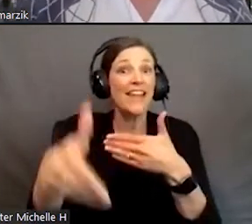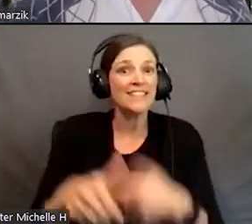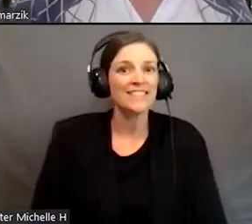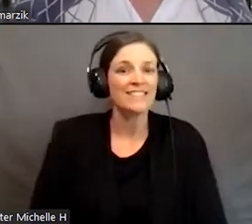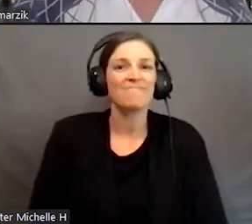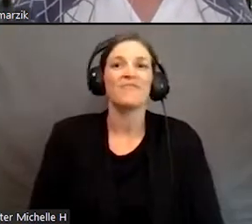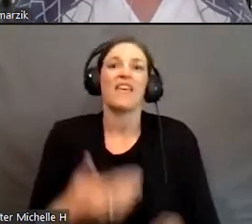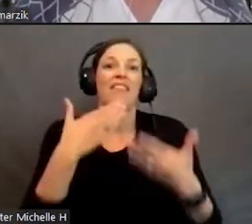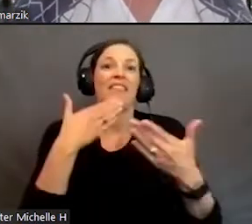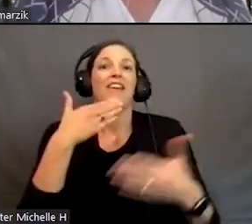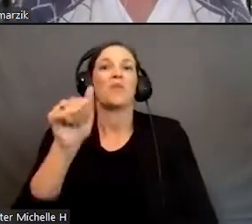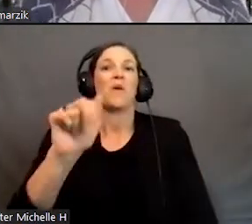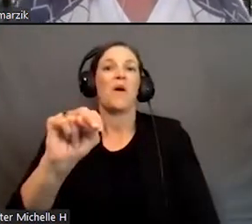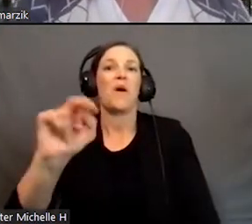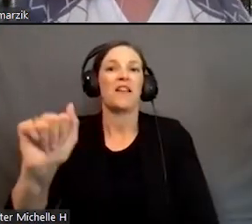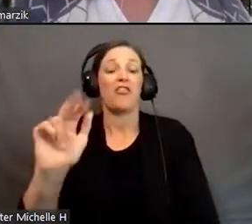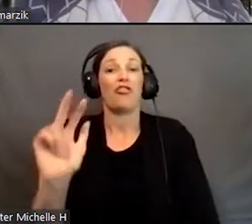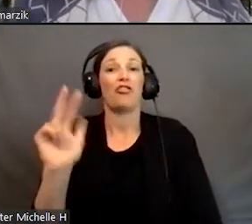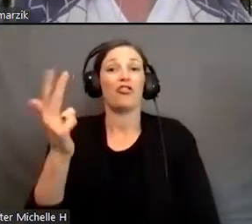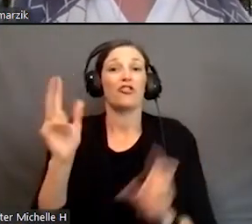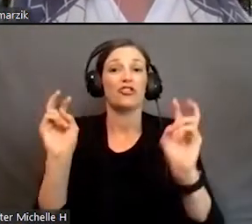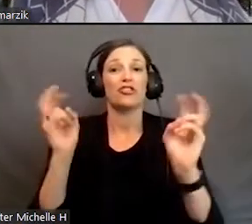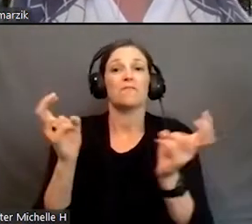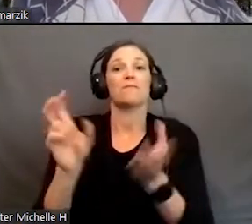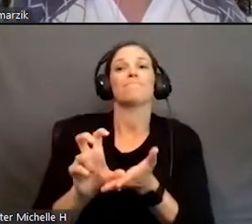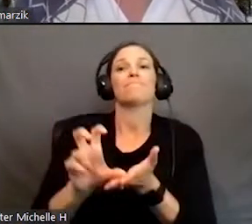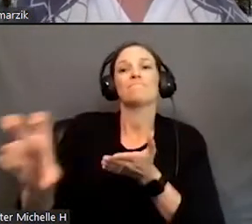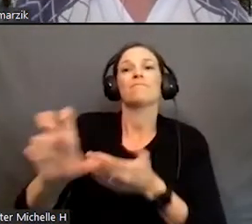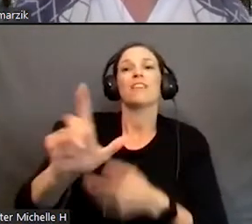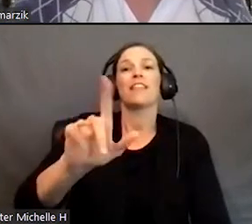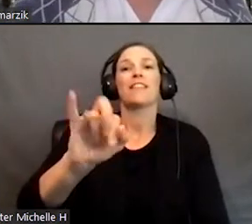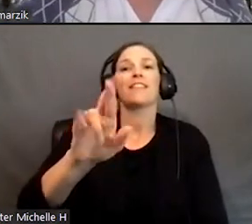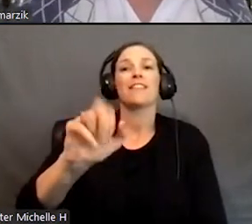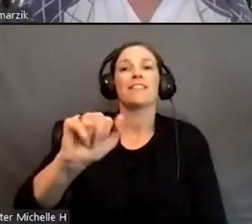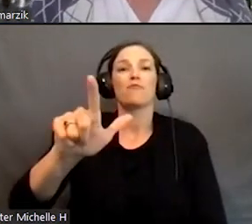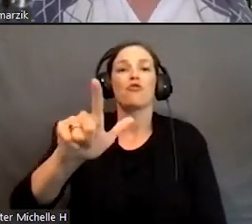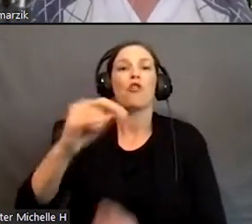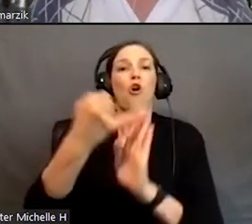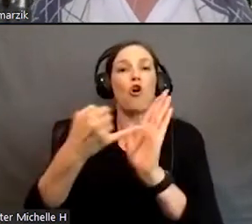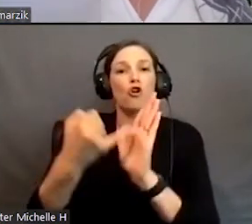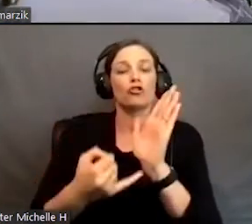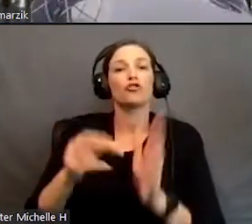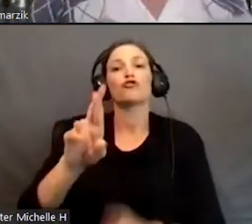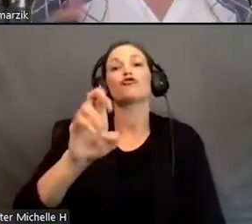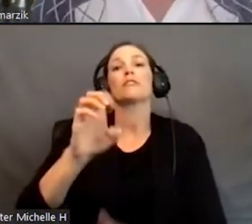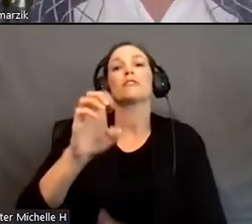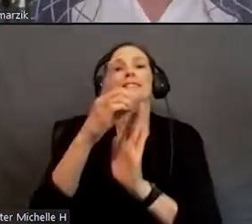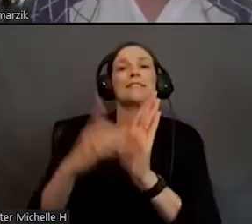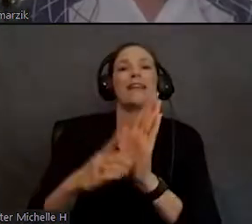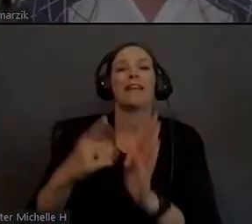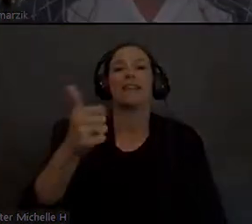Anna. Our third topic is investing in the liberal arts, redesigning gateway courses.